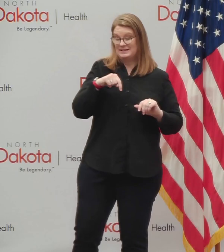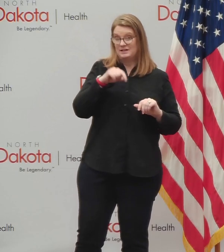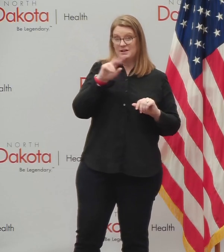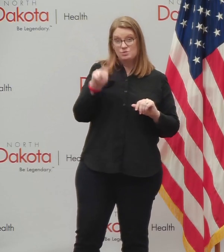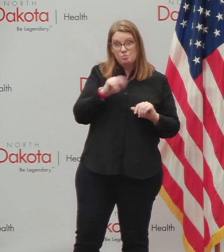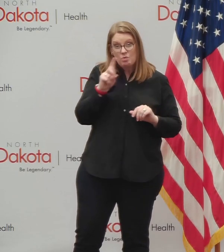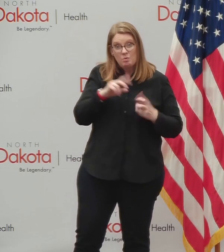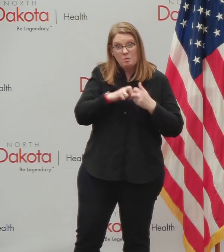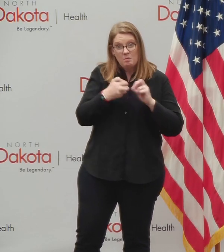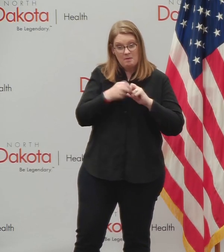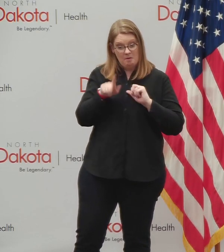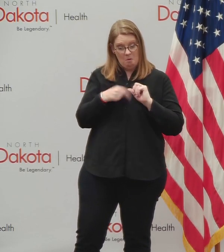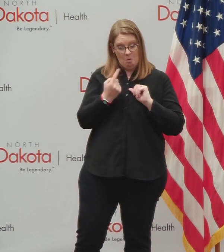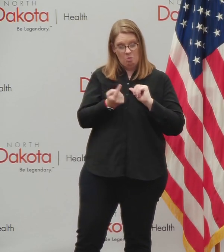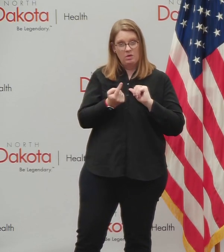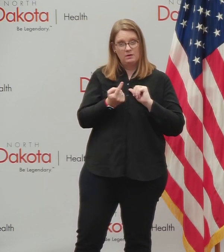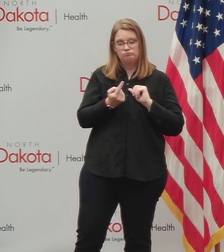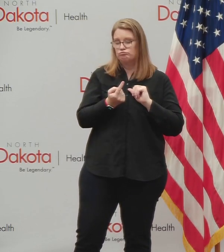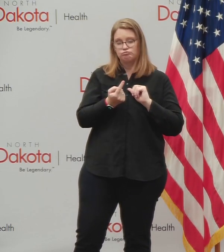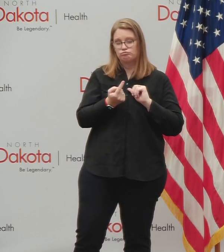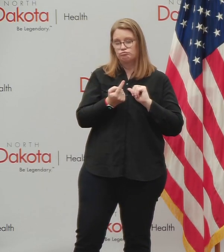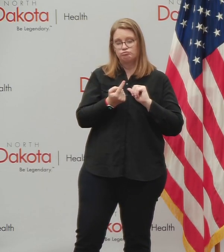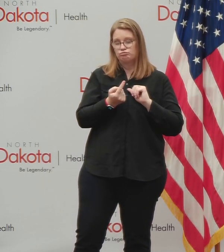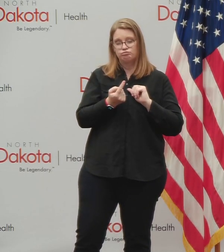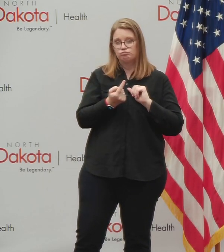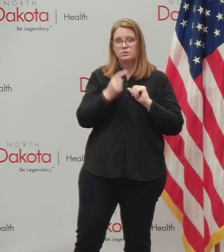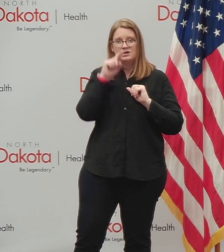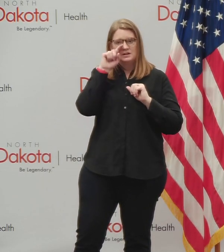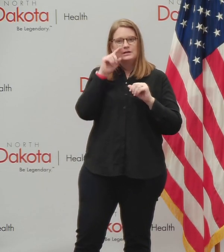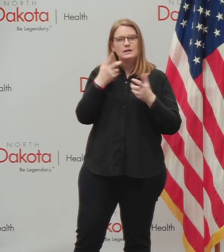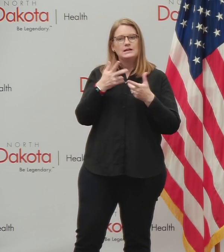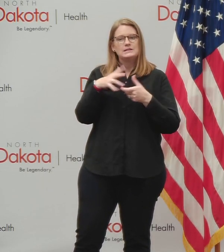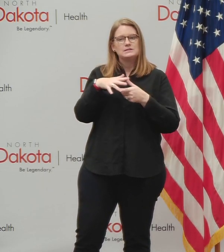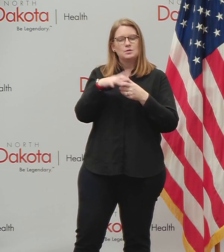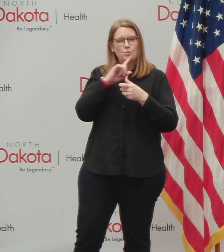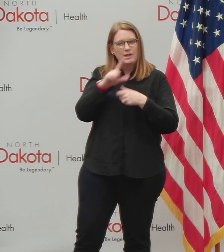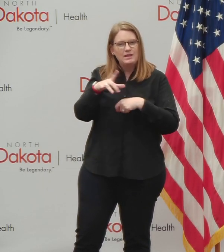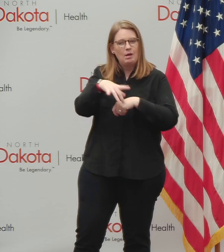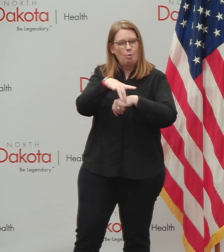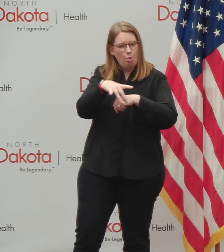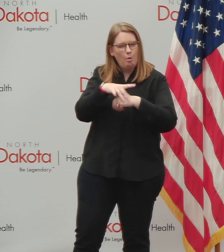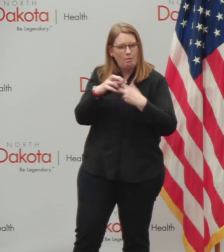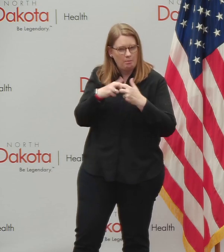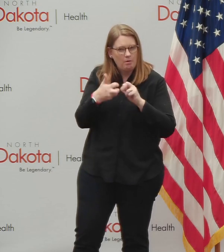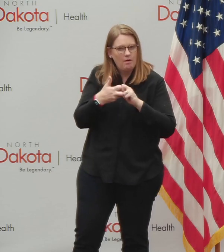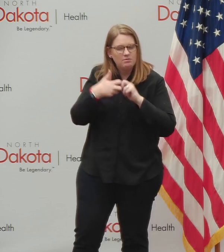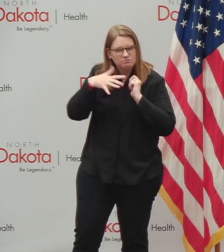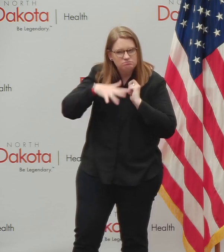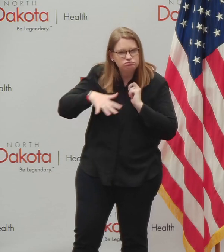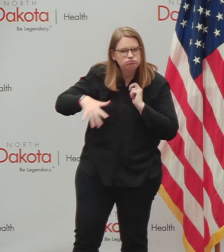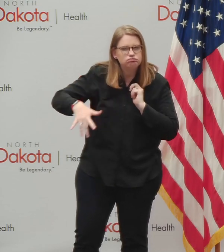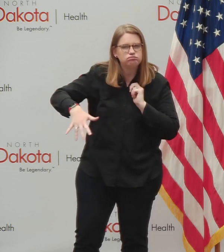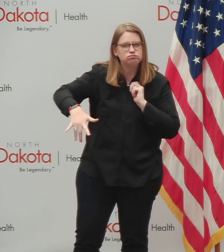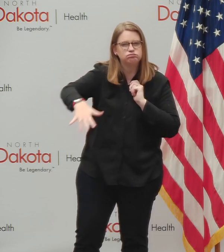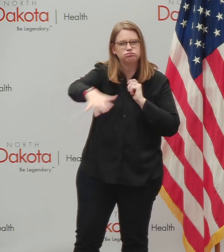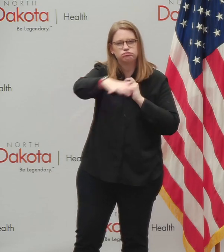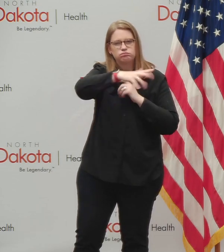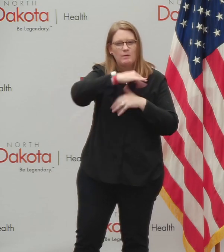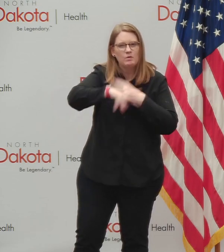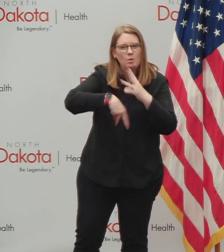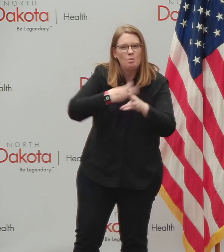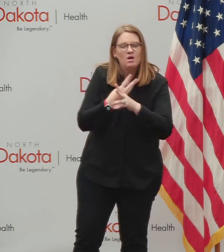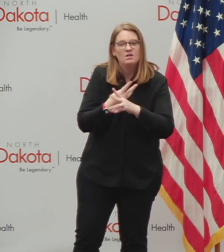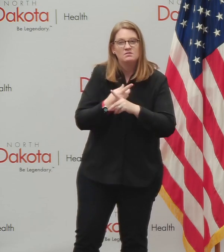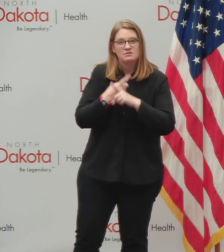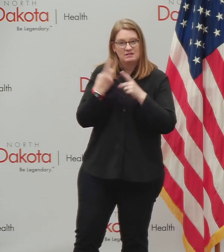problem. It's also a national problem, a regional problem. It's a global problem. And all over the world, we're seeing rising